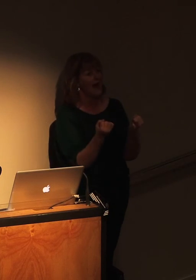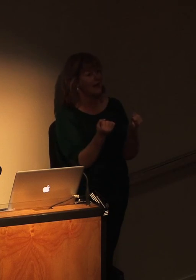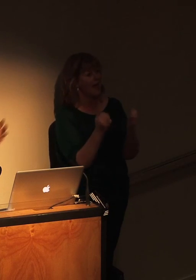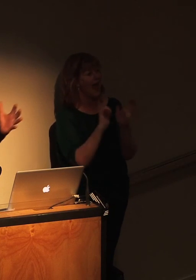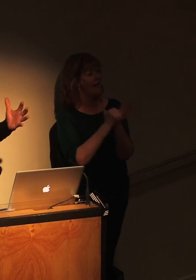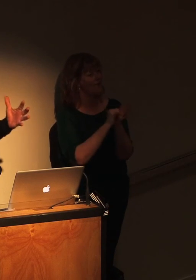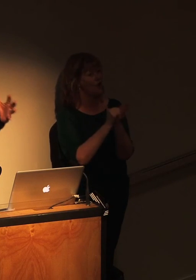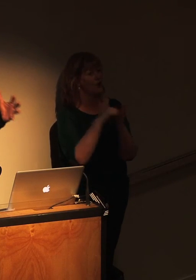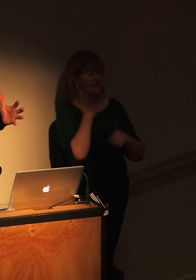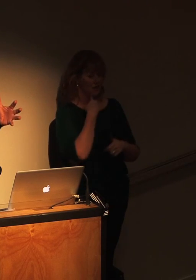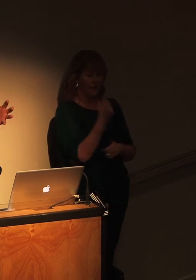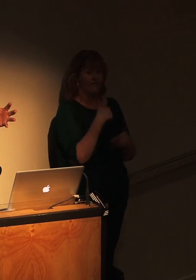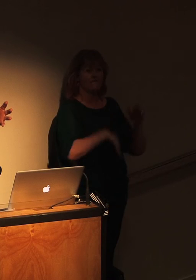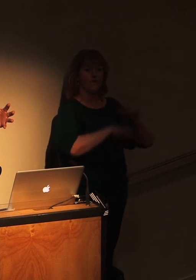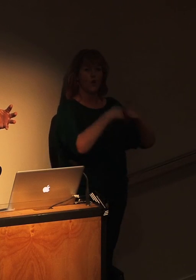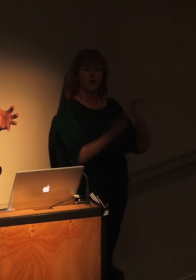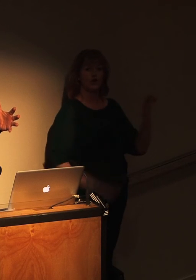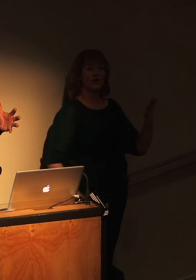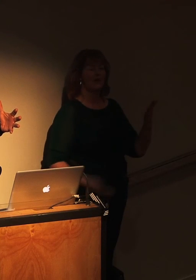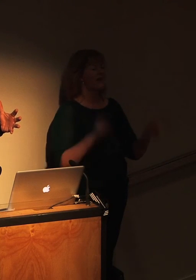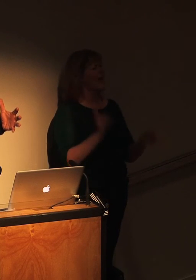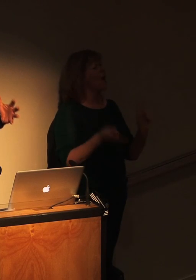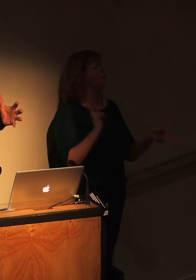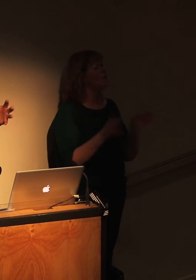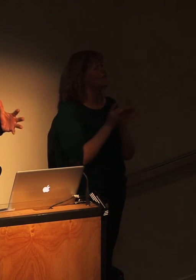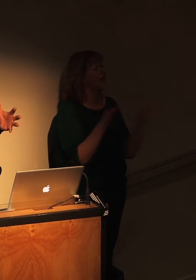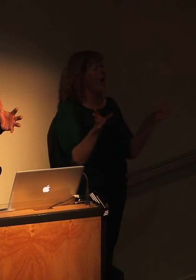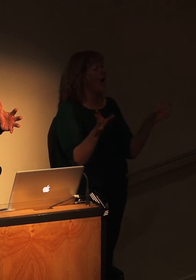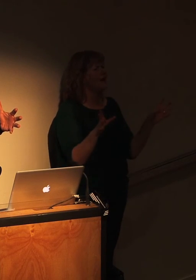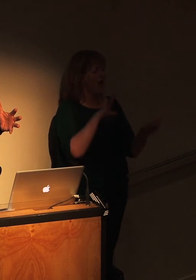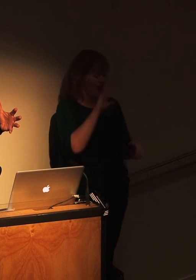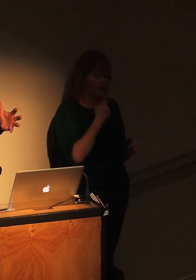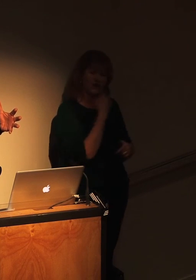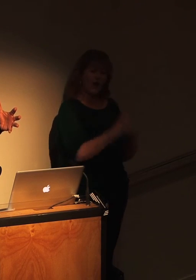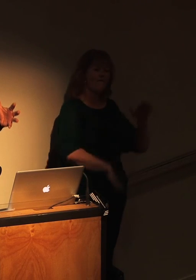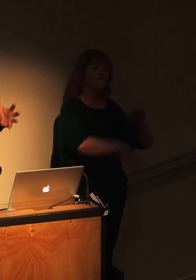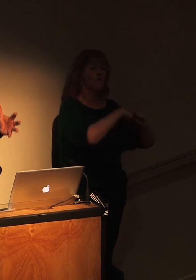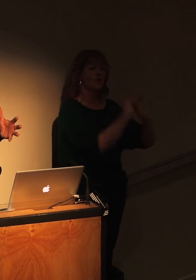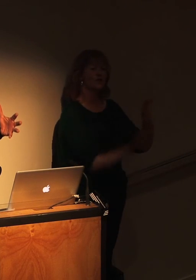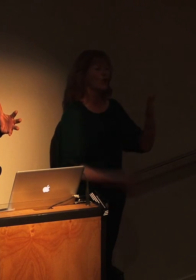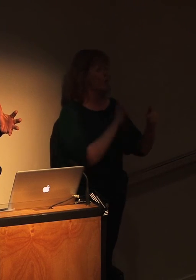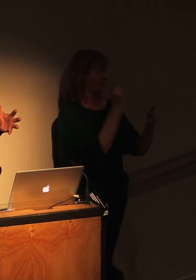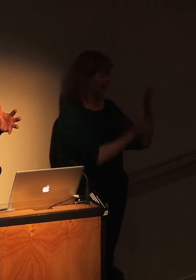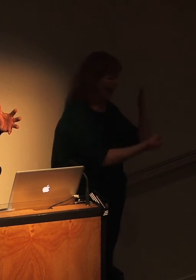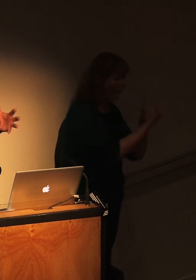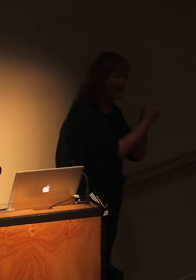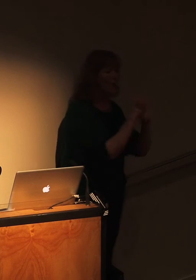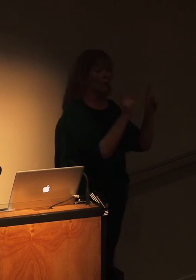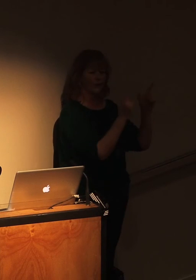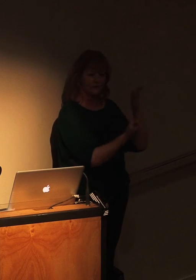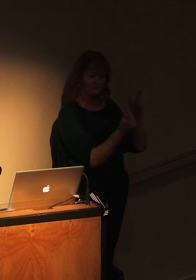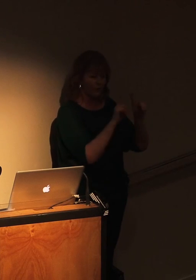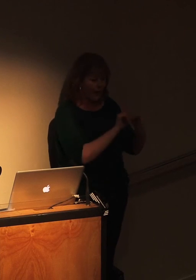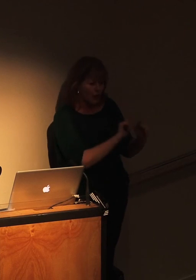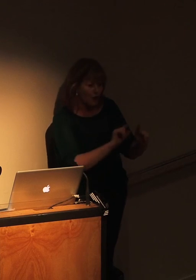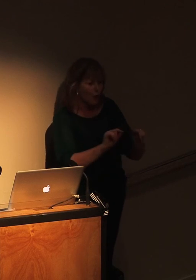the Turner Cowboys opening is a good example of how you're doing that. We had to tell the whole story up front, what's going to happen, what's going to be in there, to try